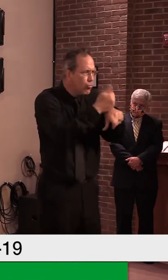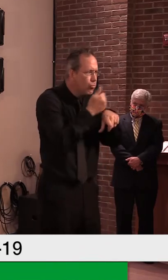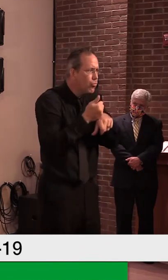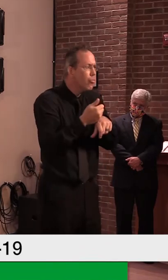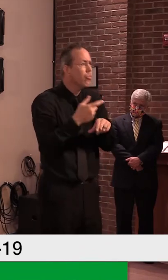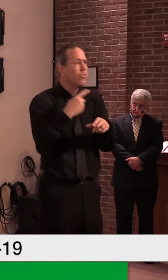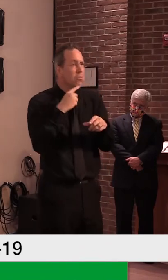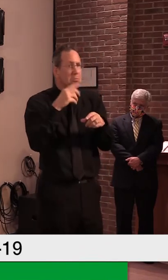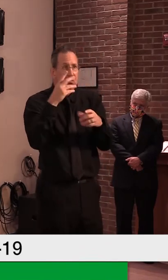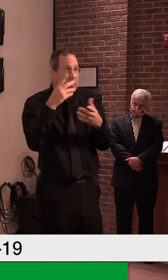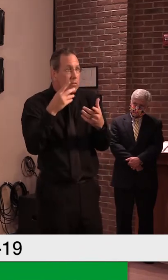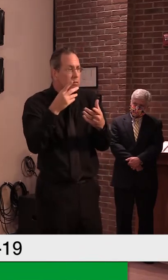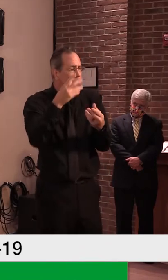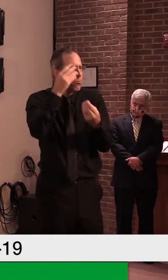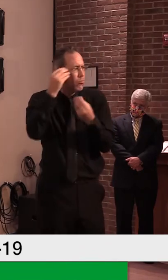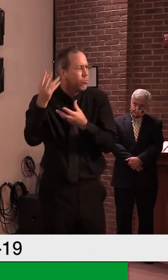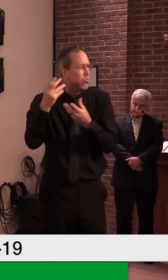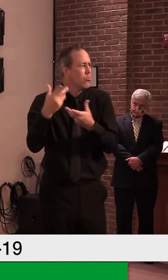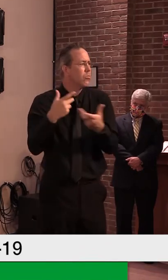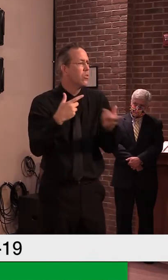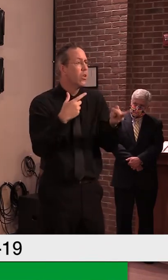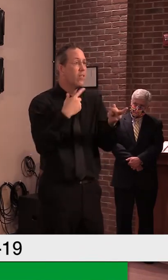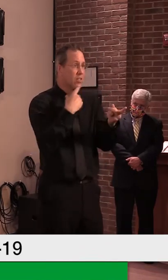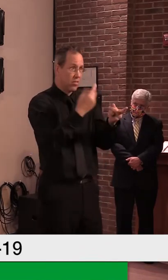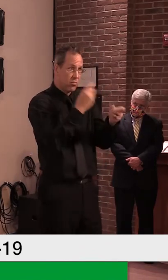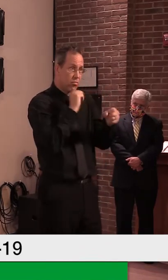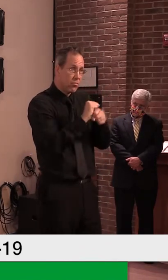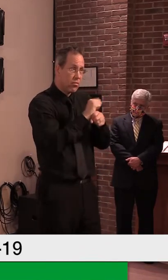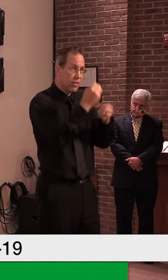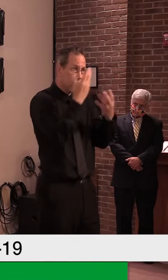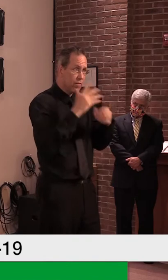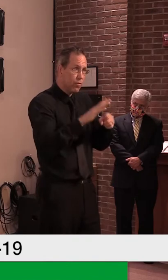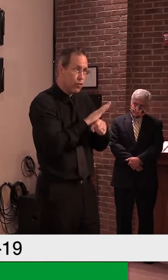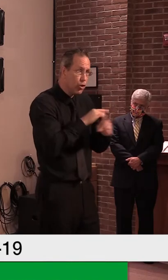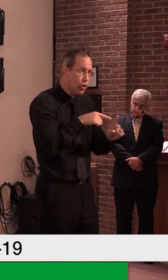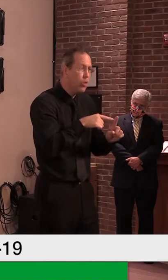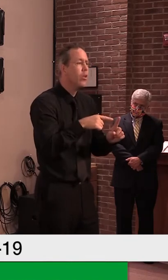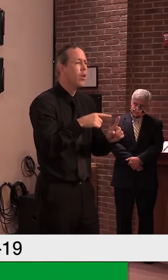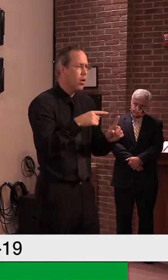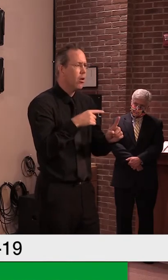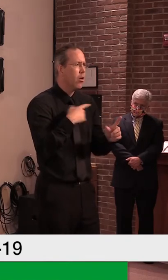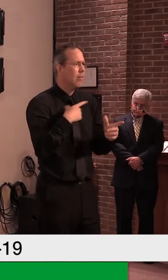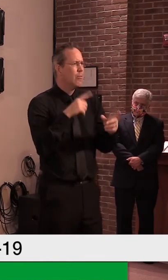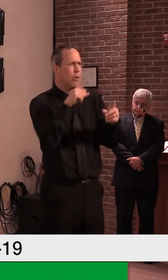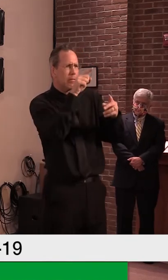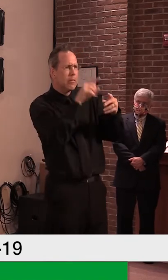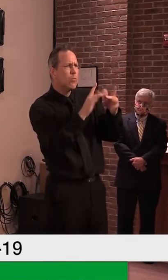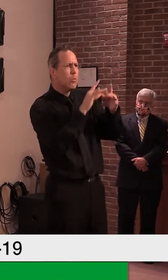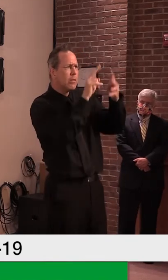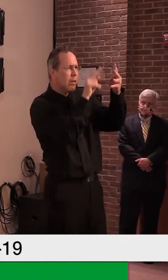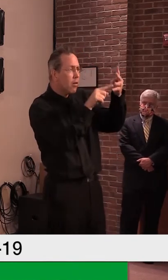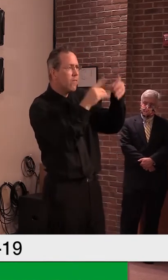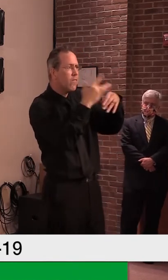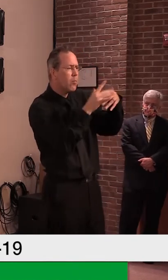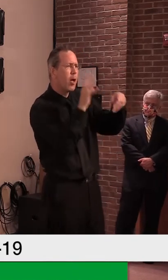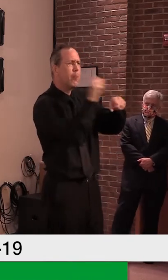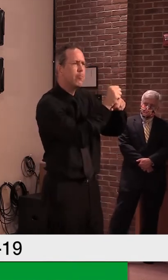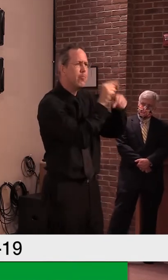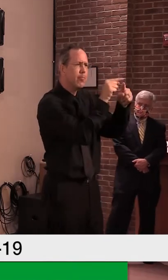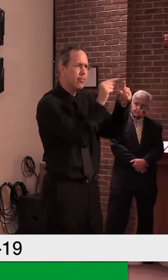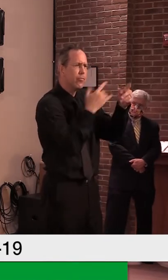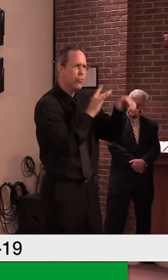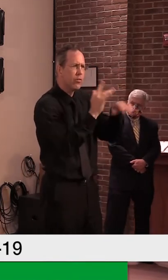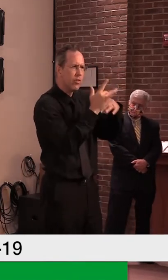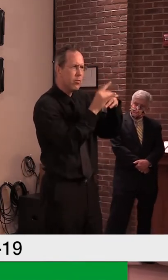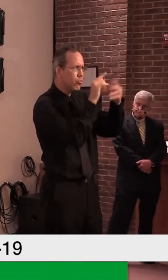opening up until the time that pop-up, uh, actually takes place. And we want to, uh, continue to follow new avenues.